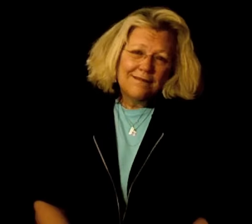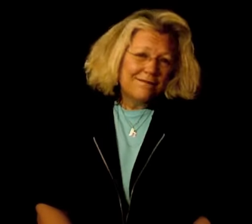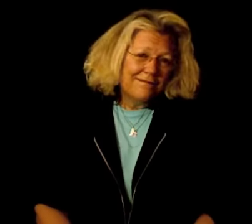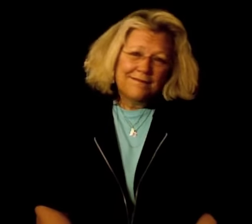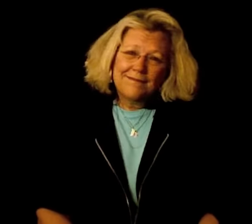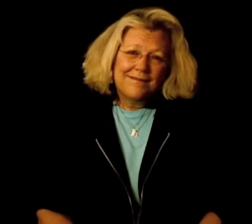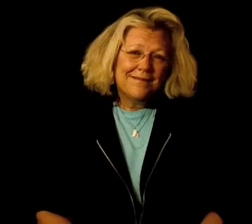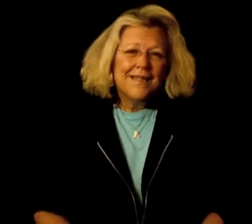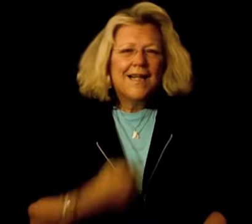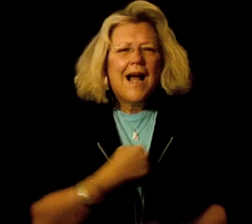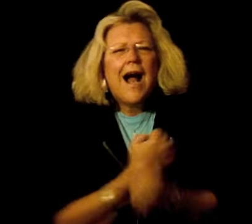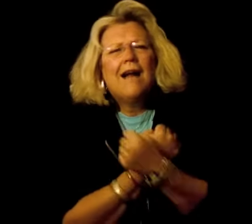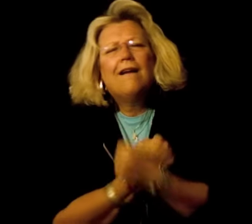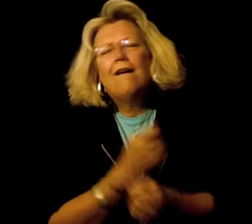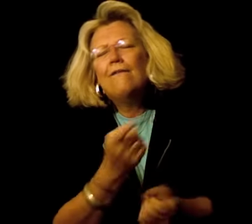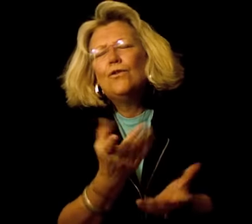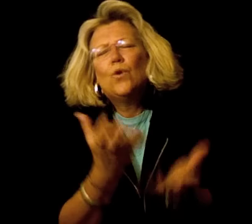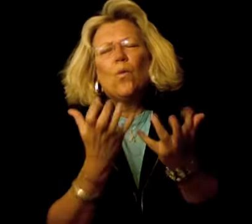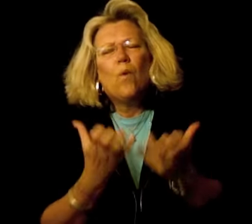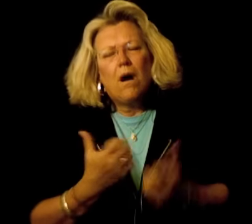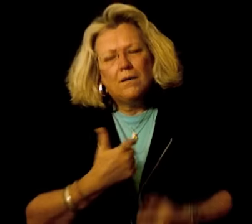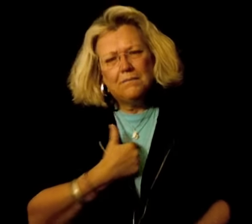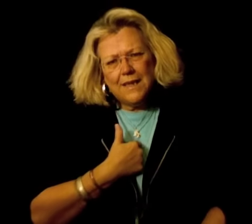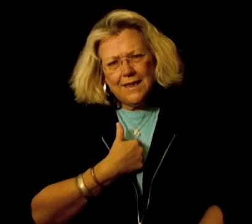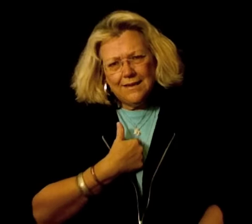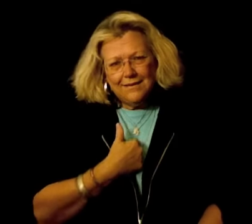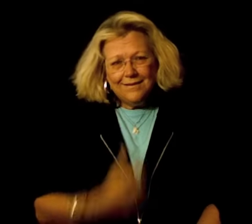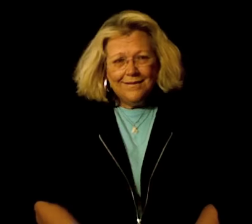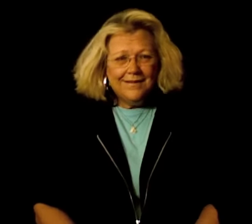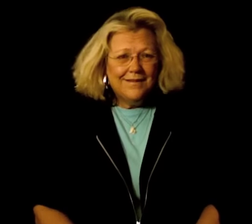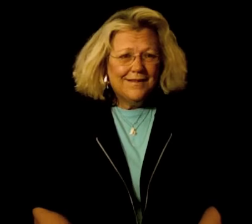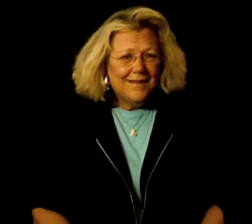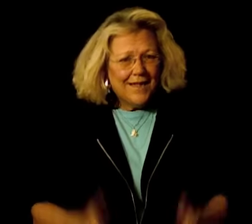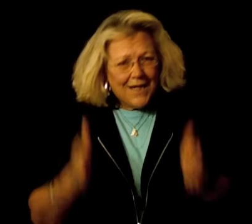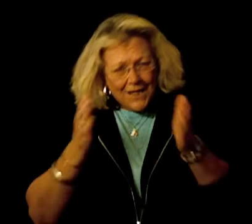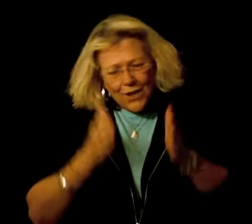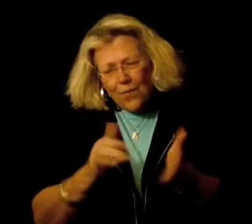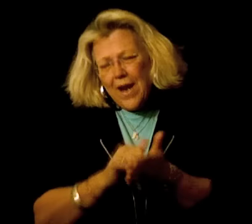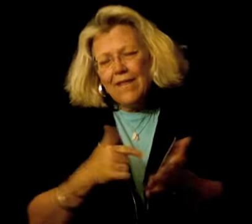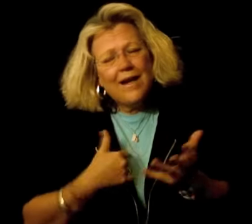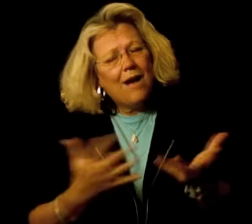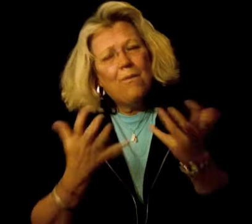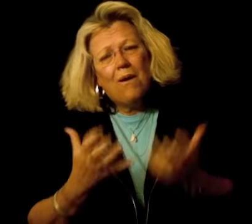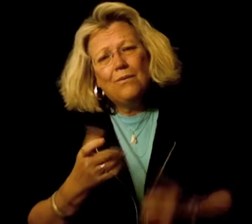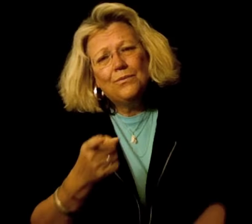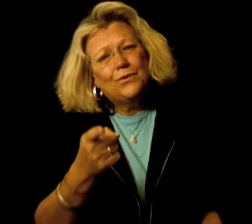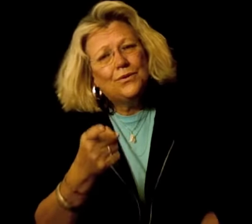Baby, I'd love you to want me, the way that I want you,